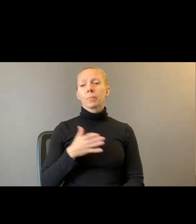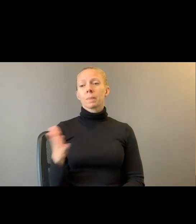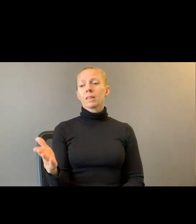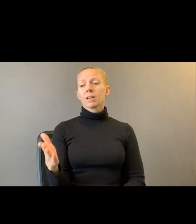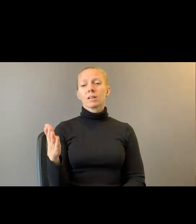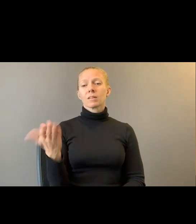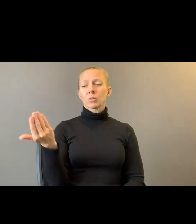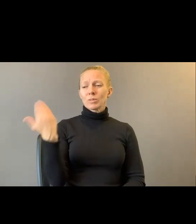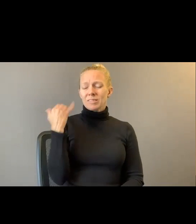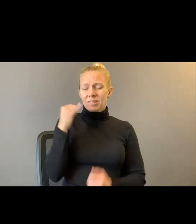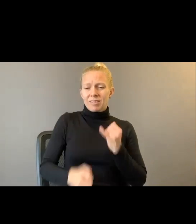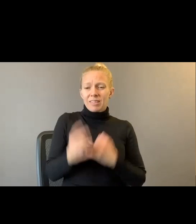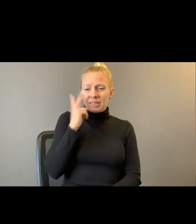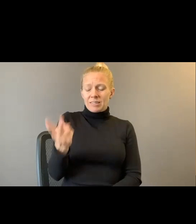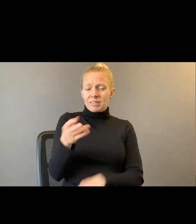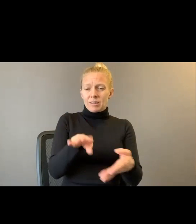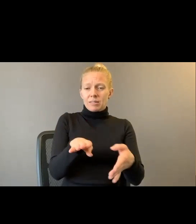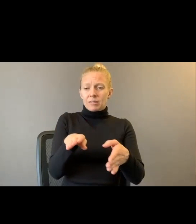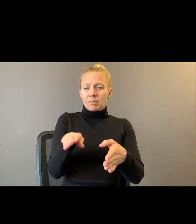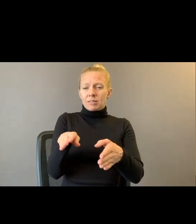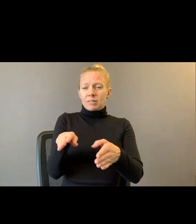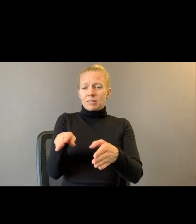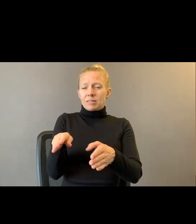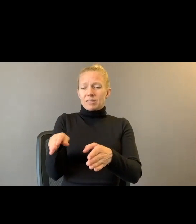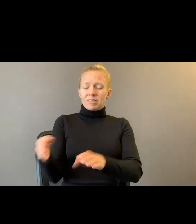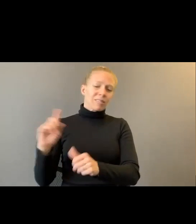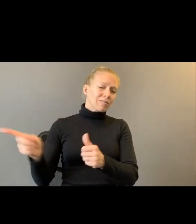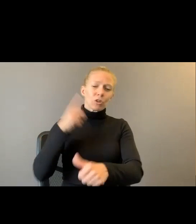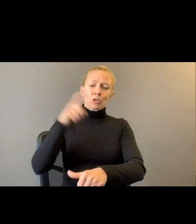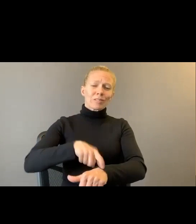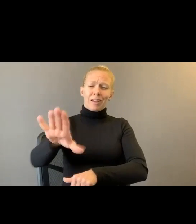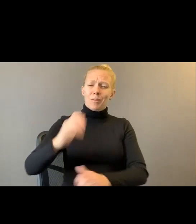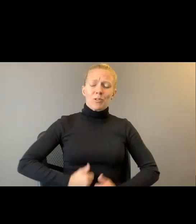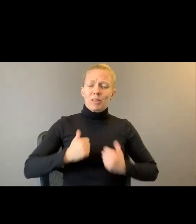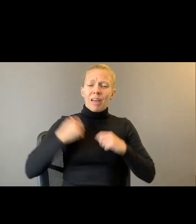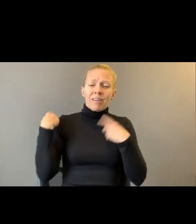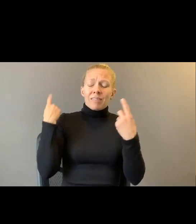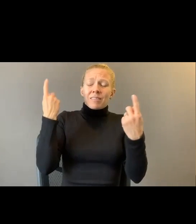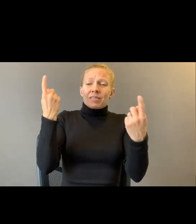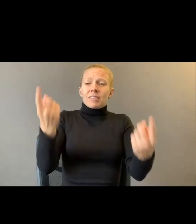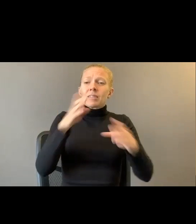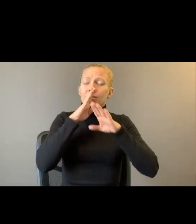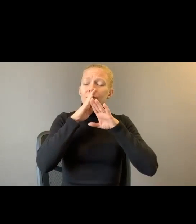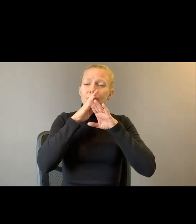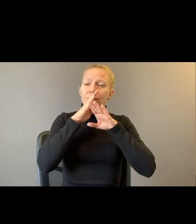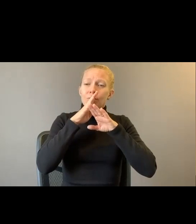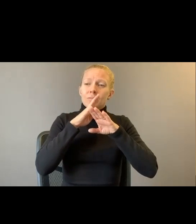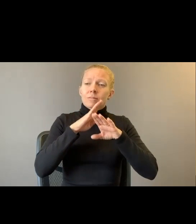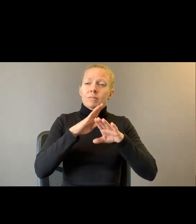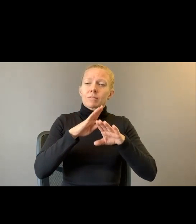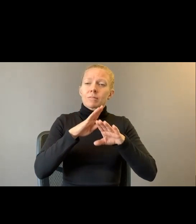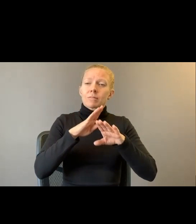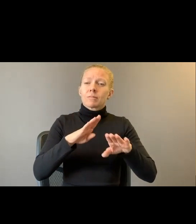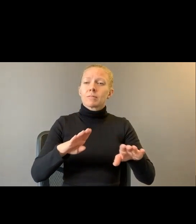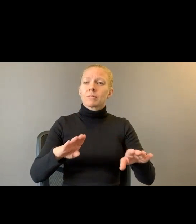She was too silent for the first time in her life. The spring of my mother's blood